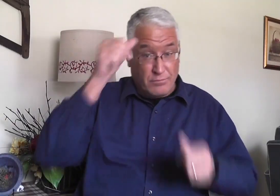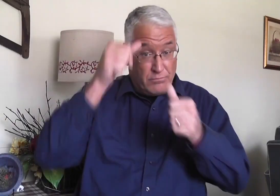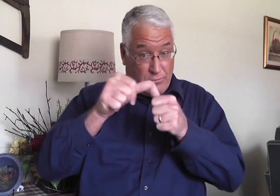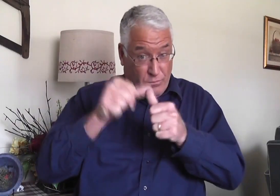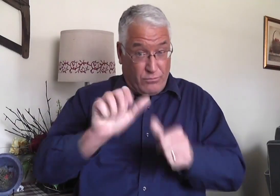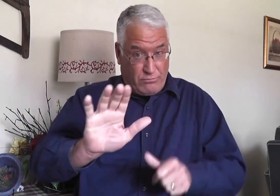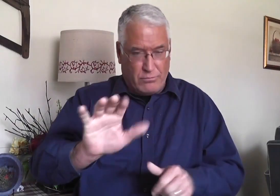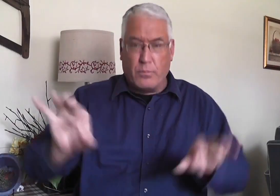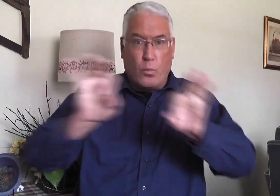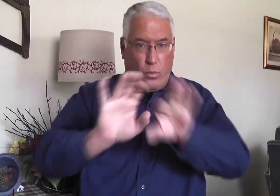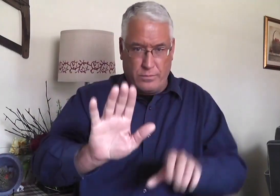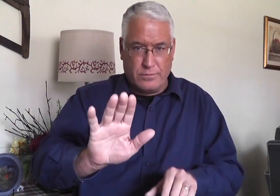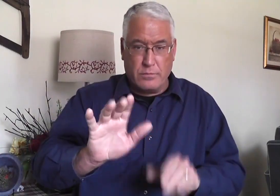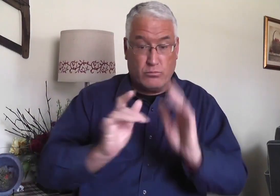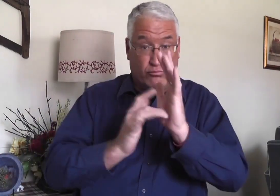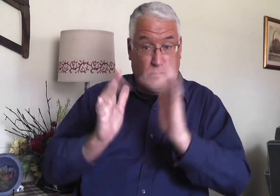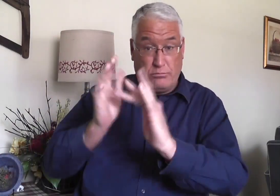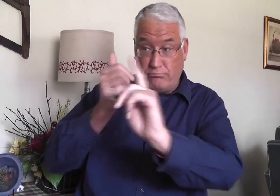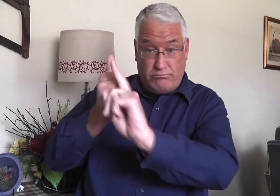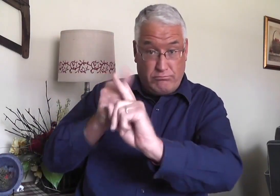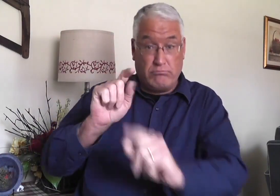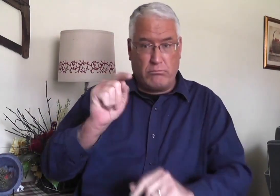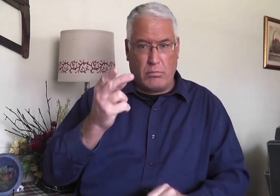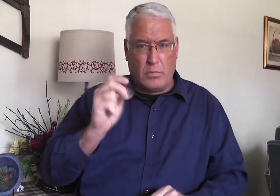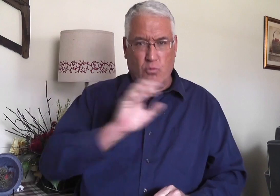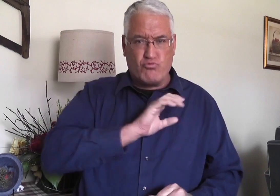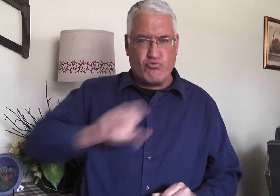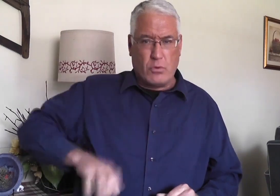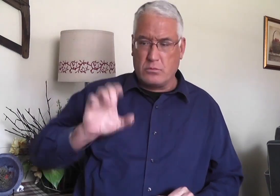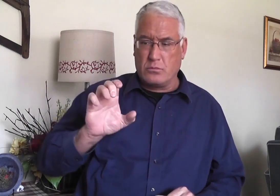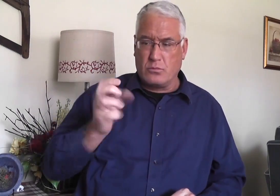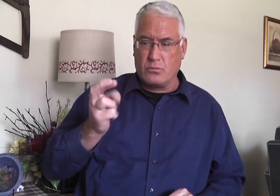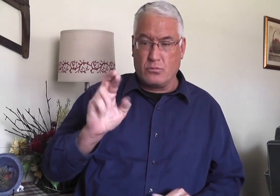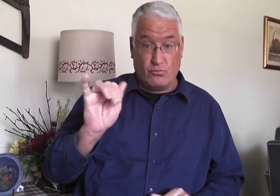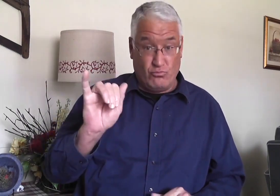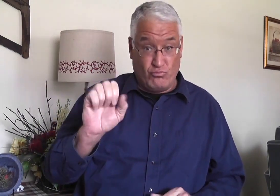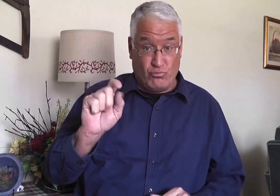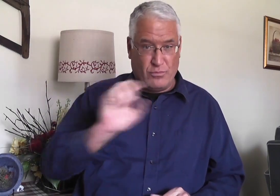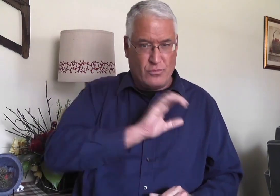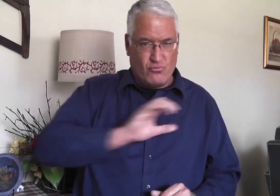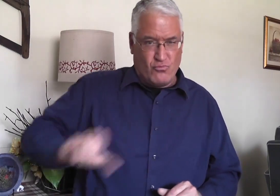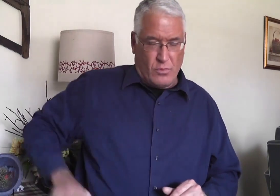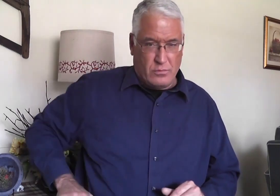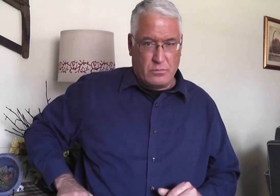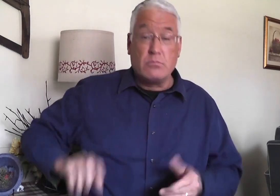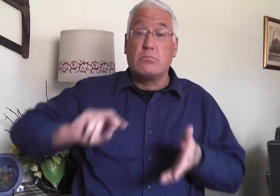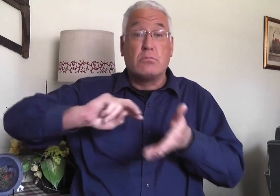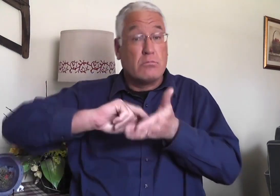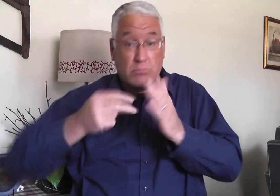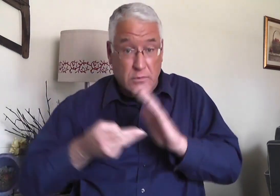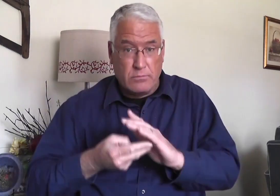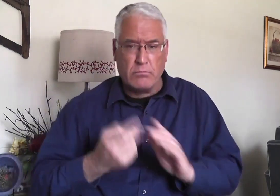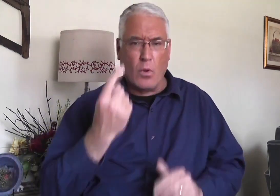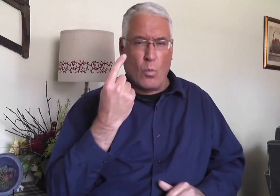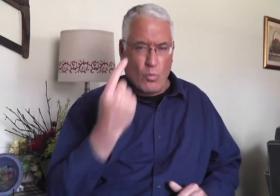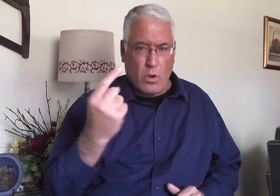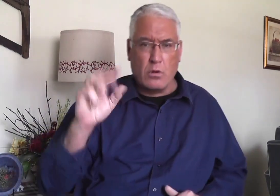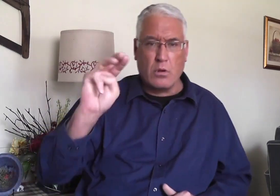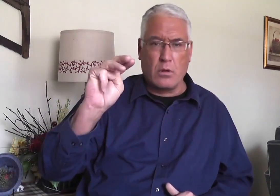That verse, it's very important that we remember it, that Jesus is the Christ. It